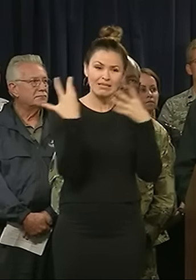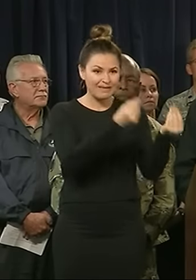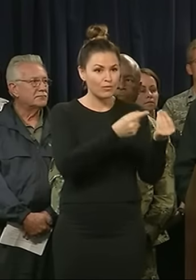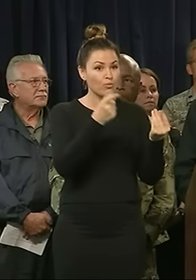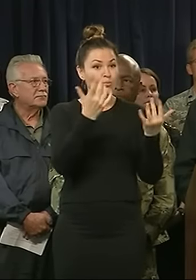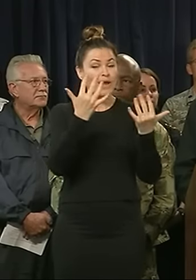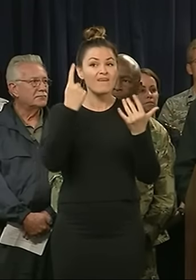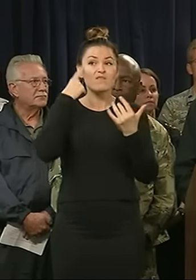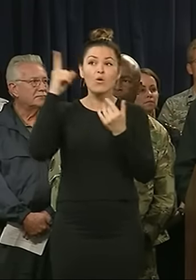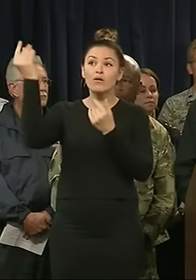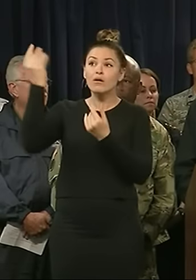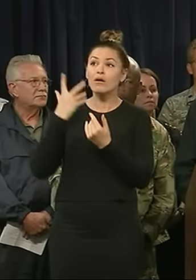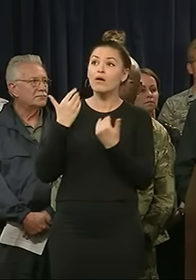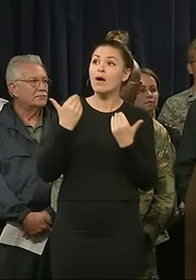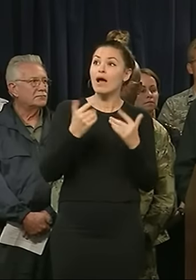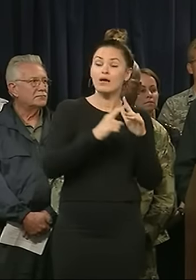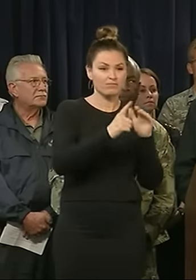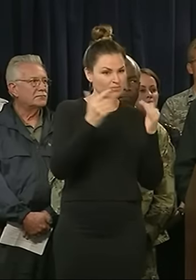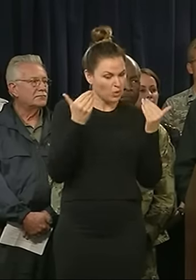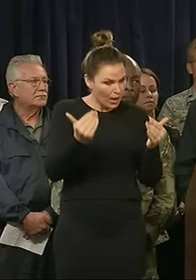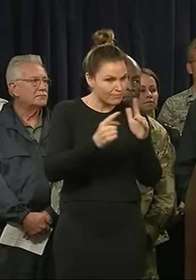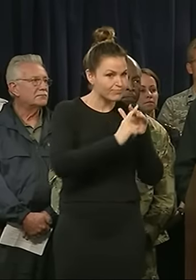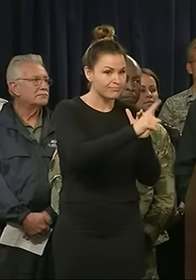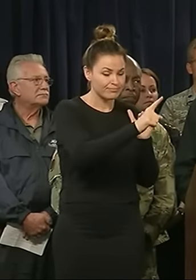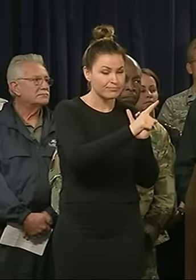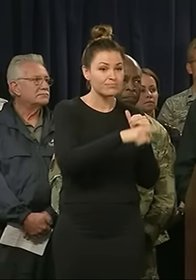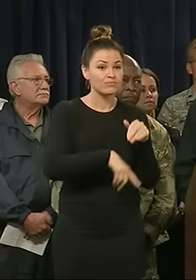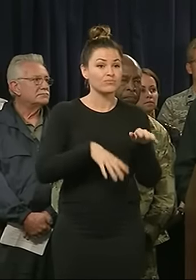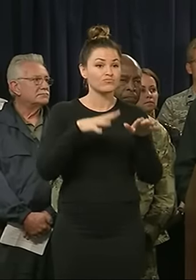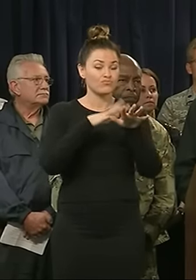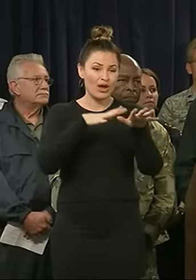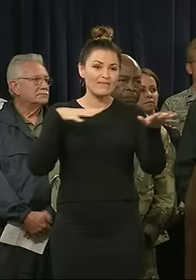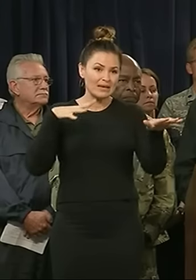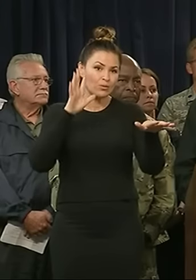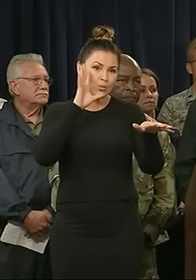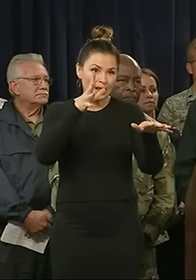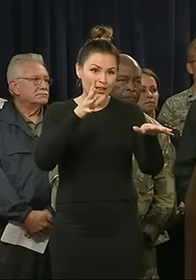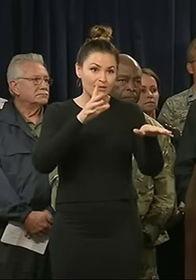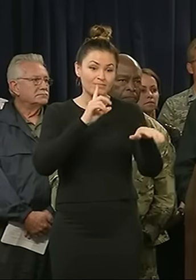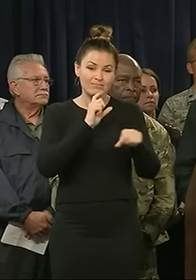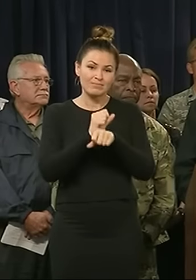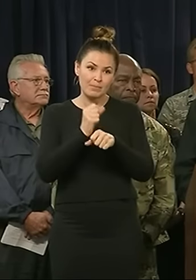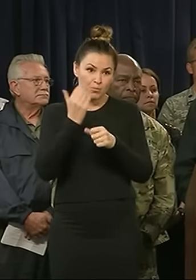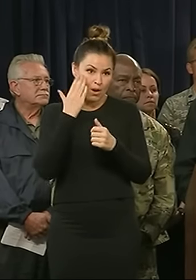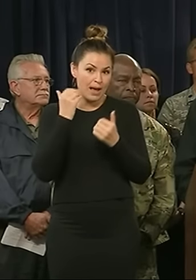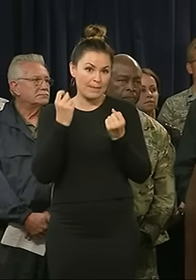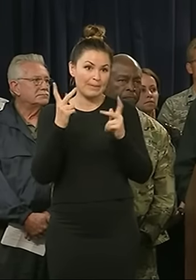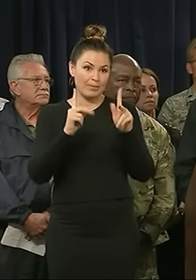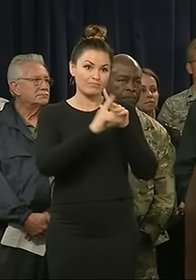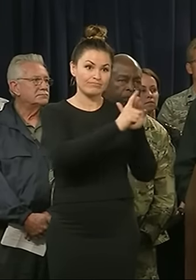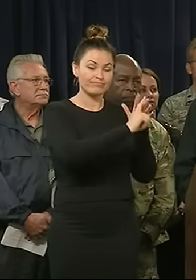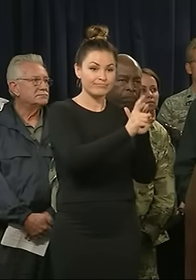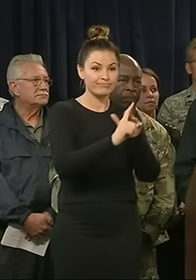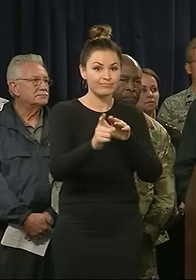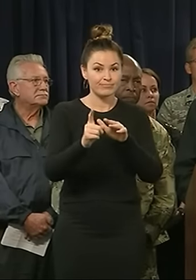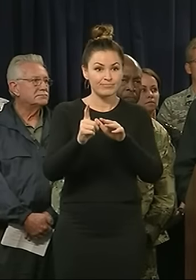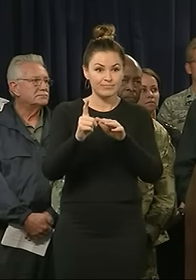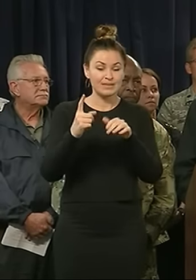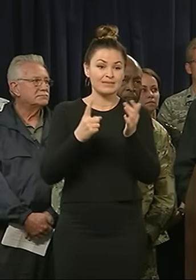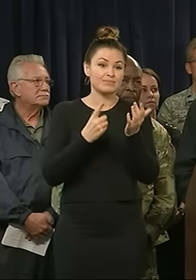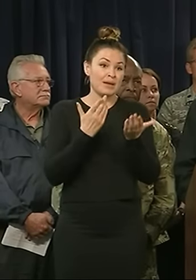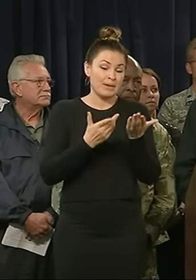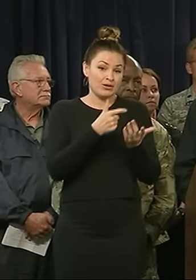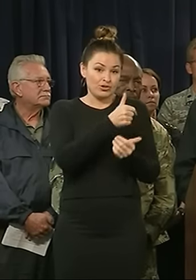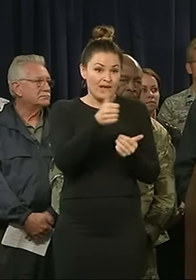order. Get out now. You're going to see traffic pick up as more people take this seriously and we go from voluntary to mandatory